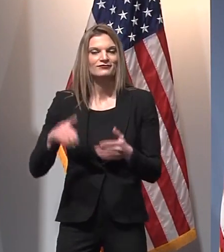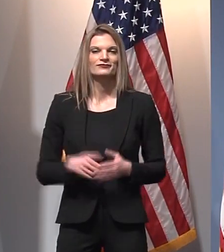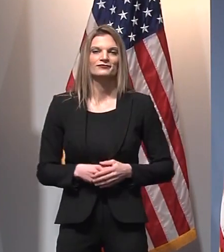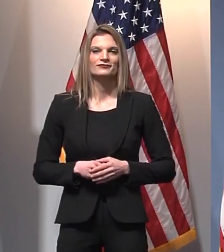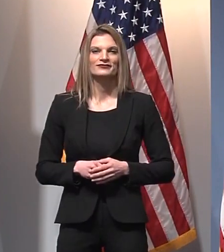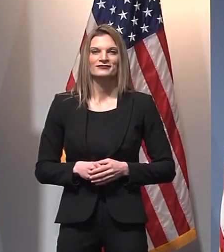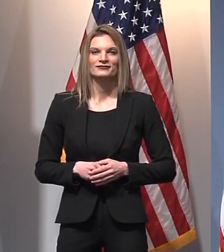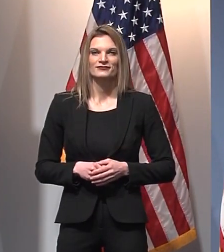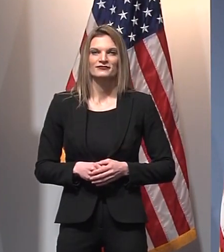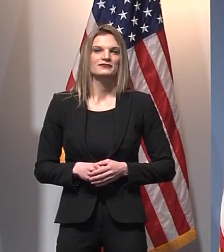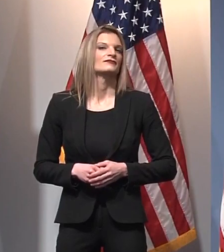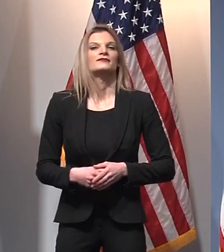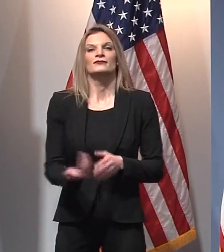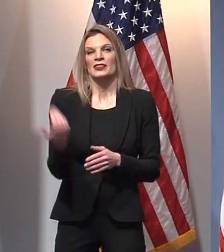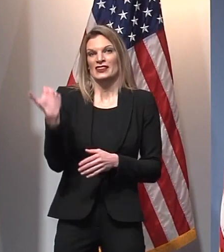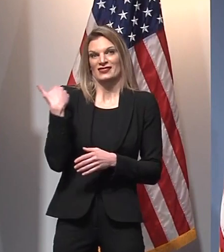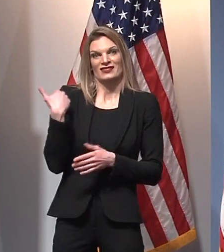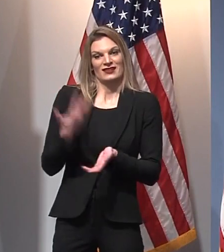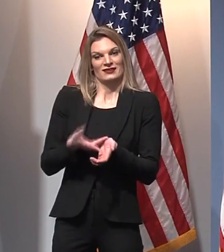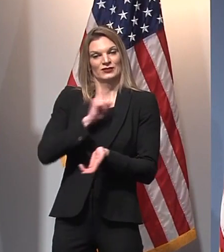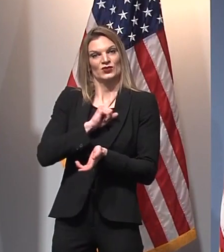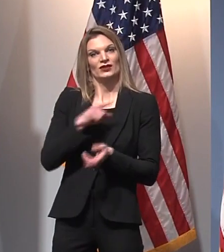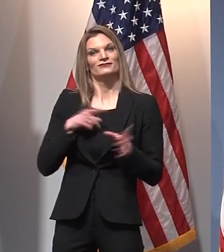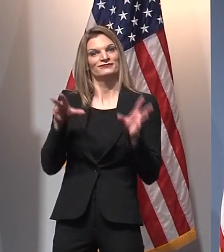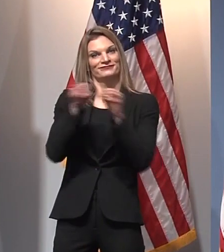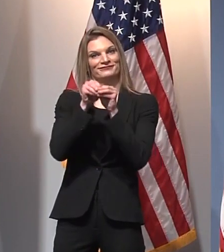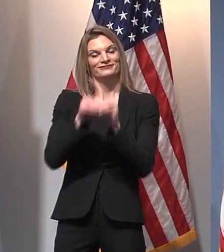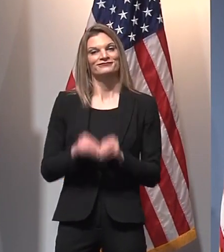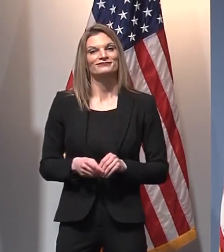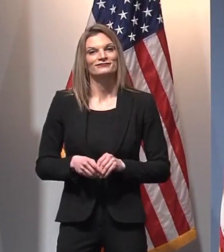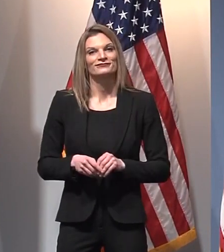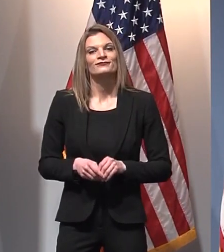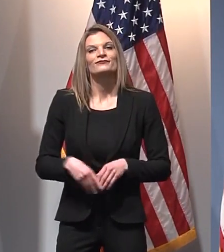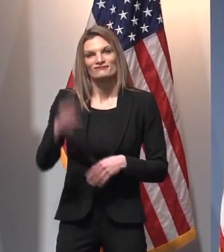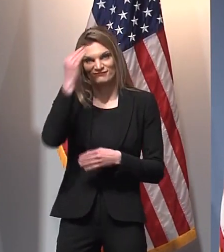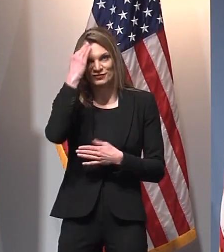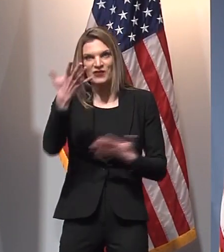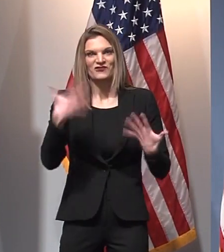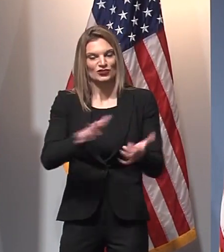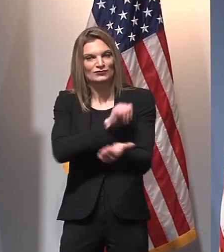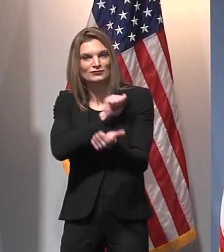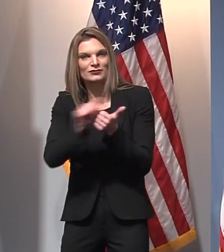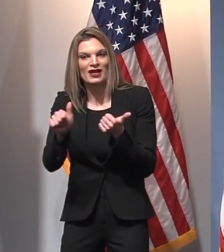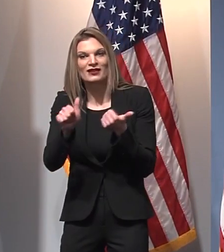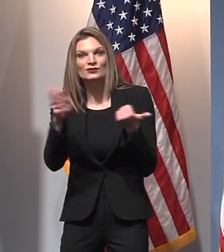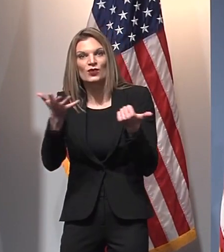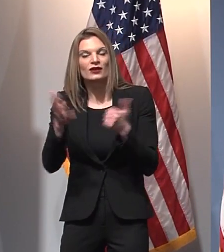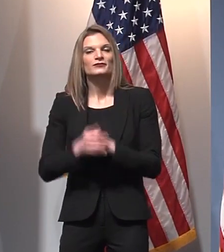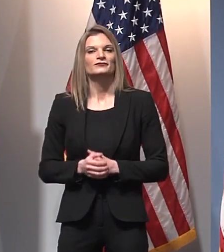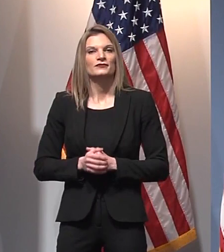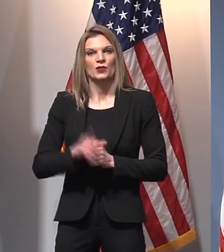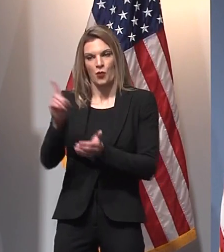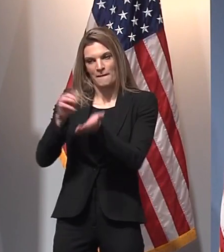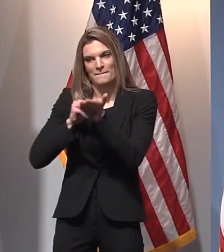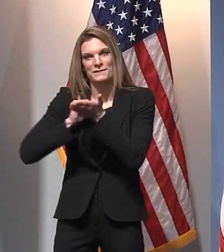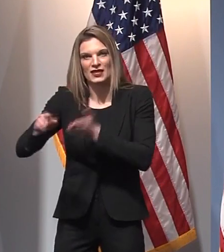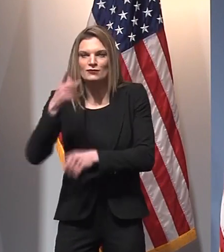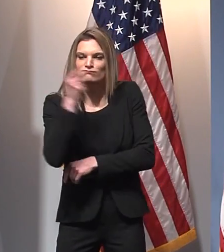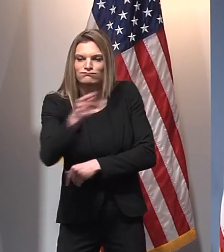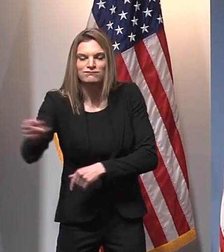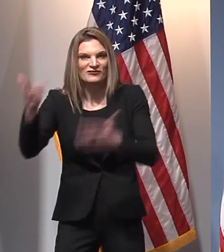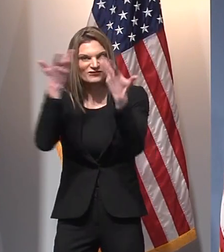Since our last press conference, Michigan passed the one million mark in administering